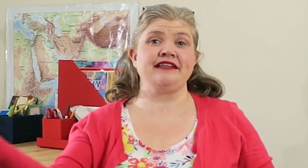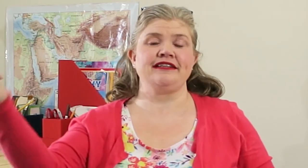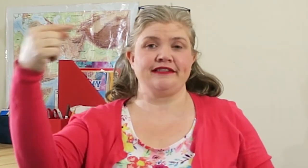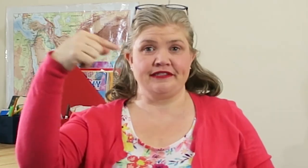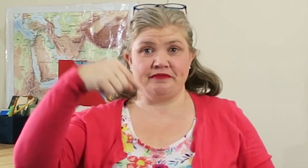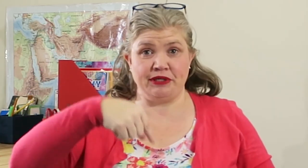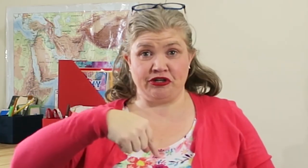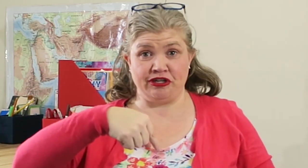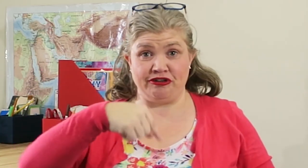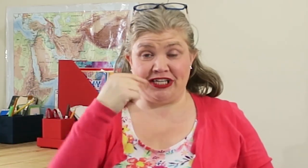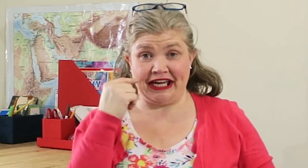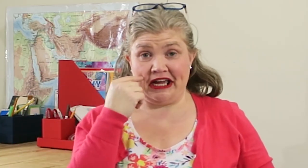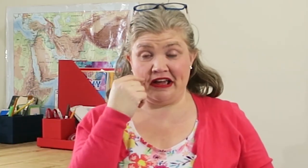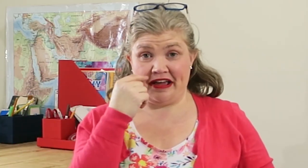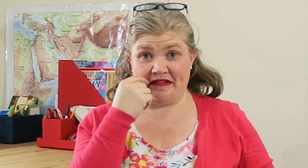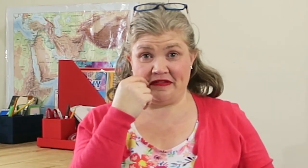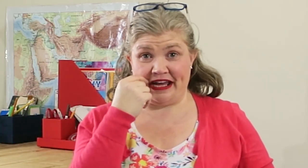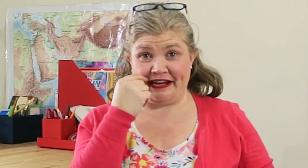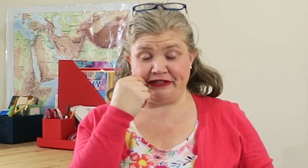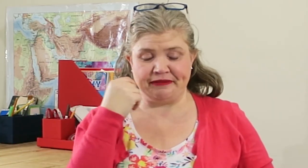be sure to go check that out.